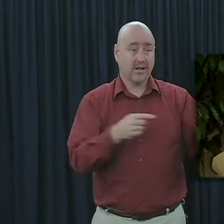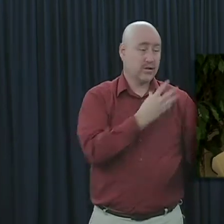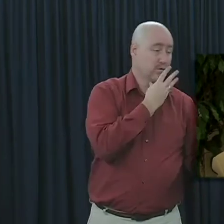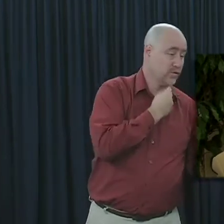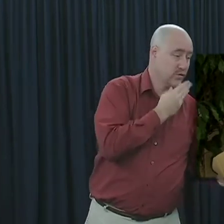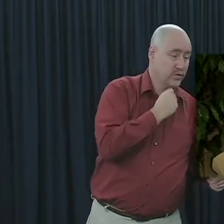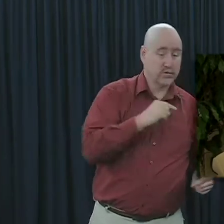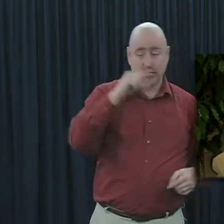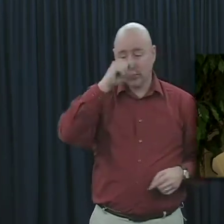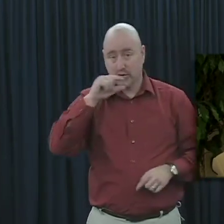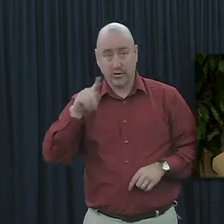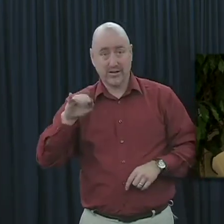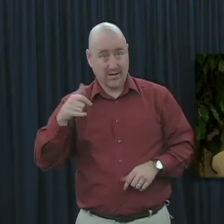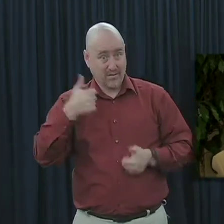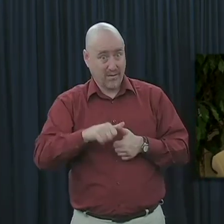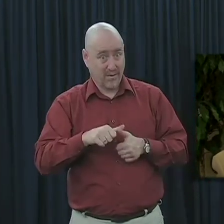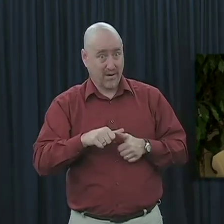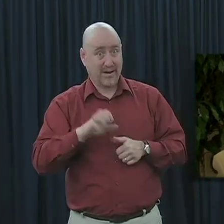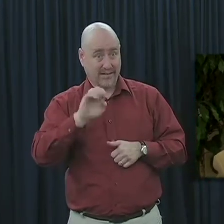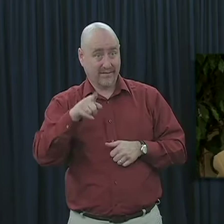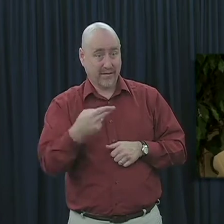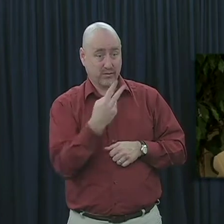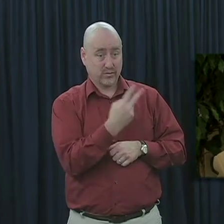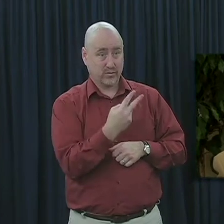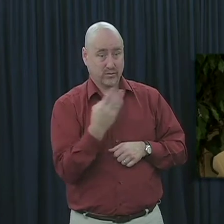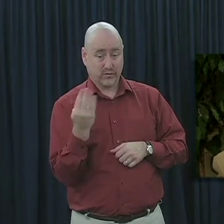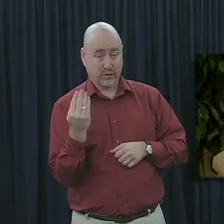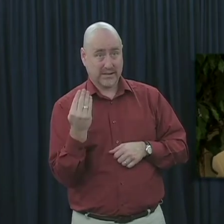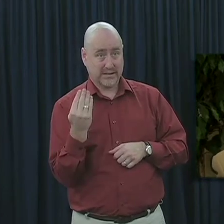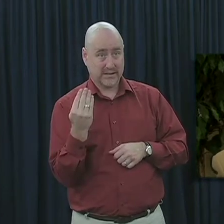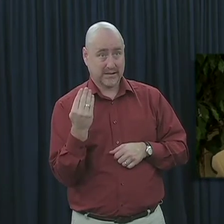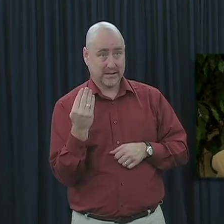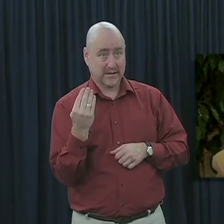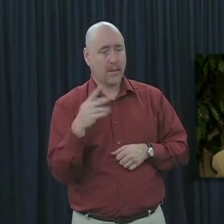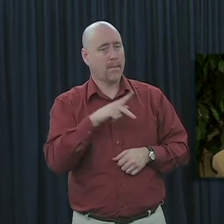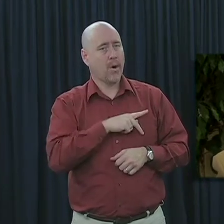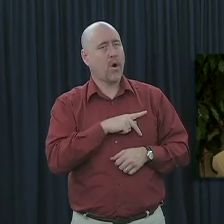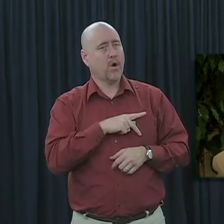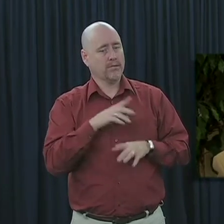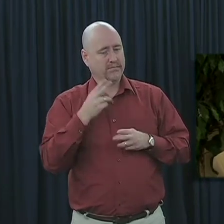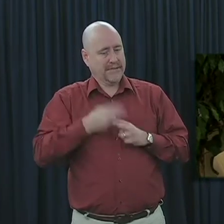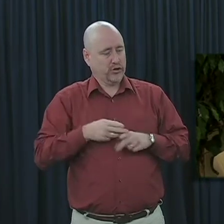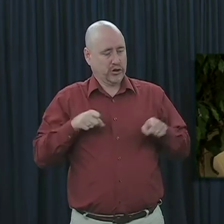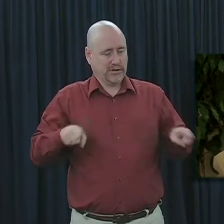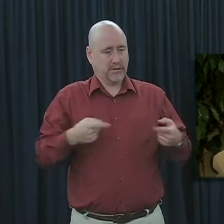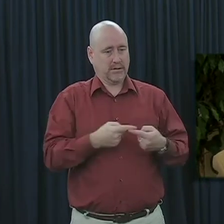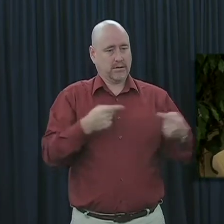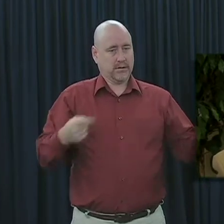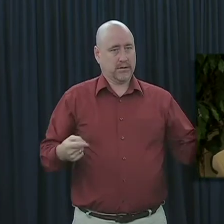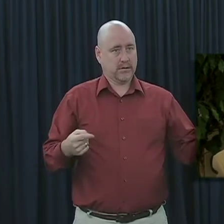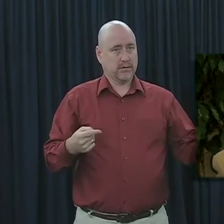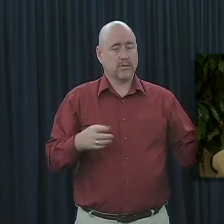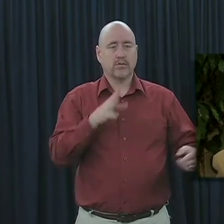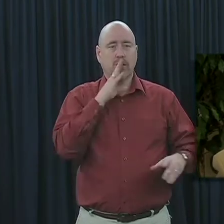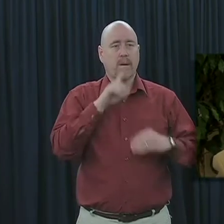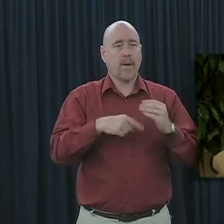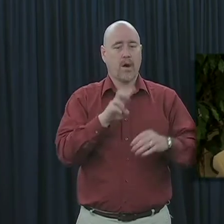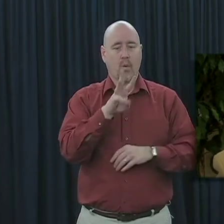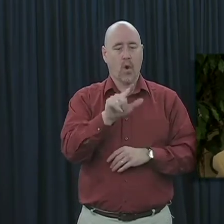between Jew and Gentile. In Ephesians 2 verse 14, Paul alluded to this division when he spoke of a wall